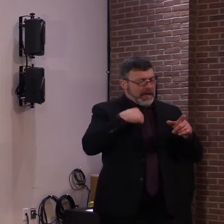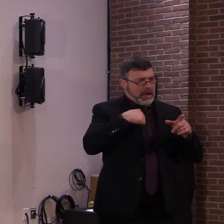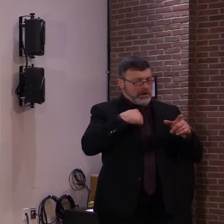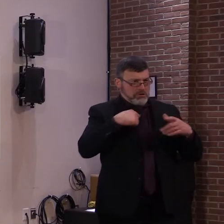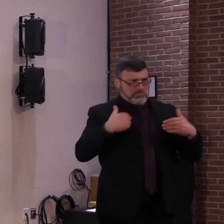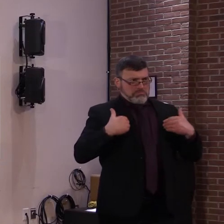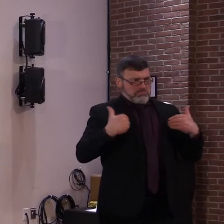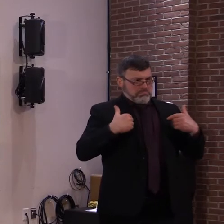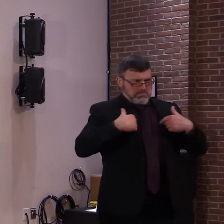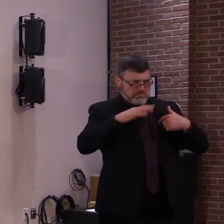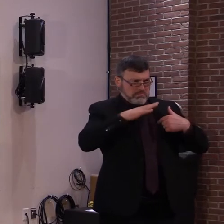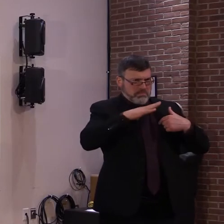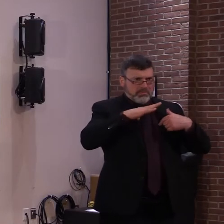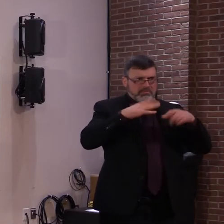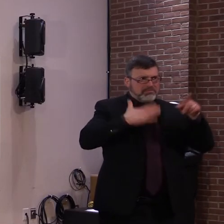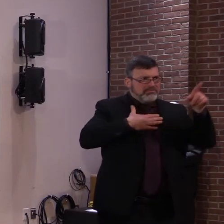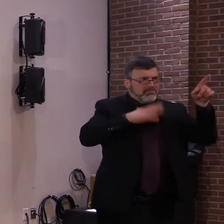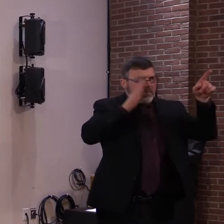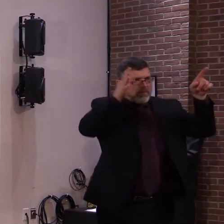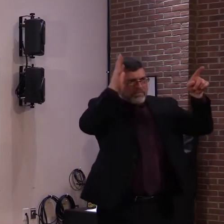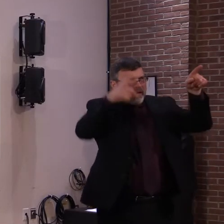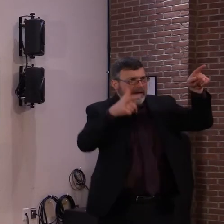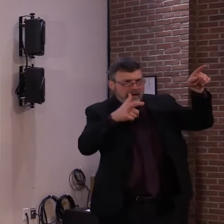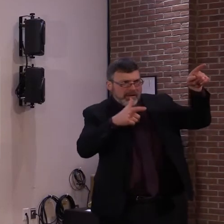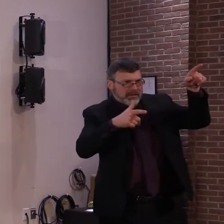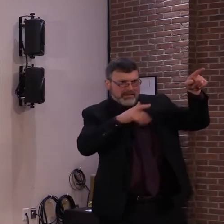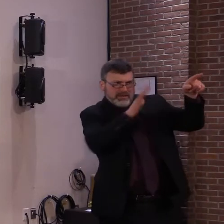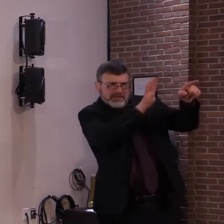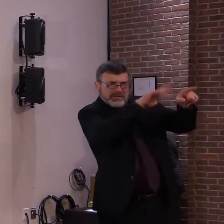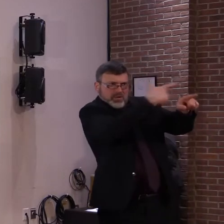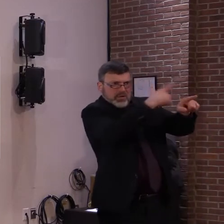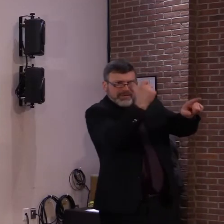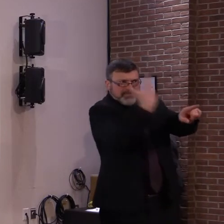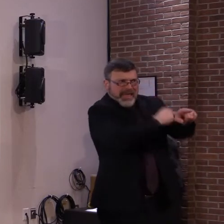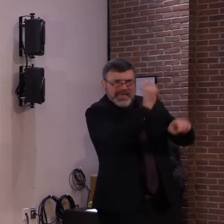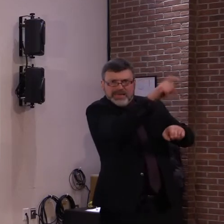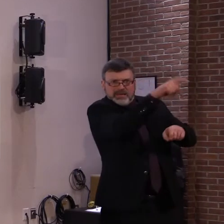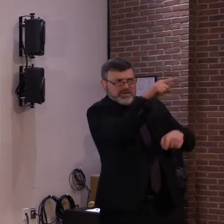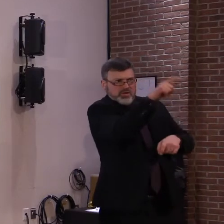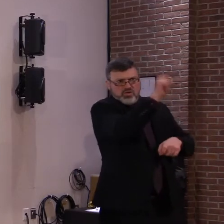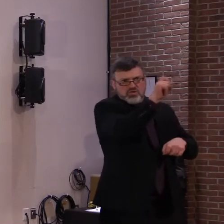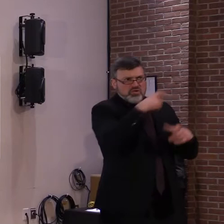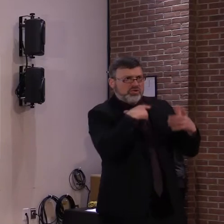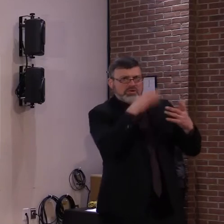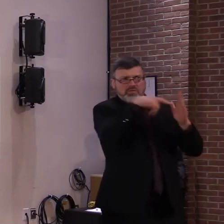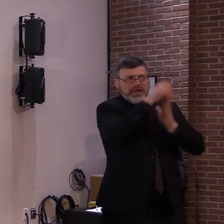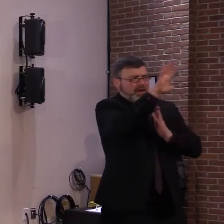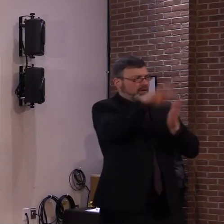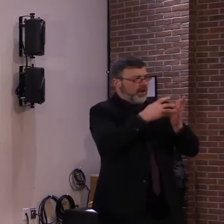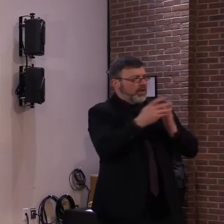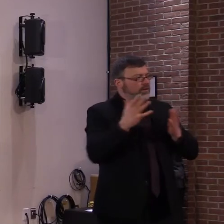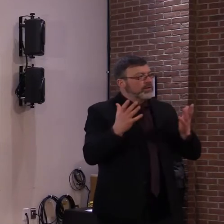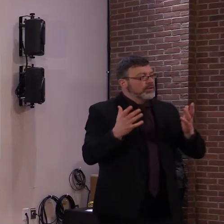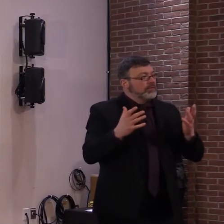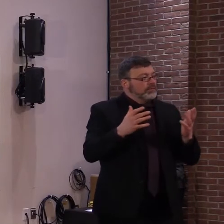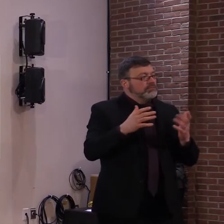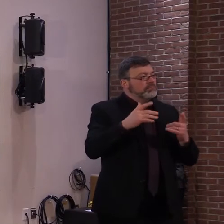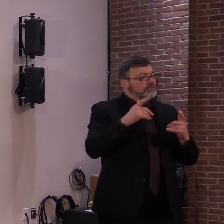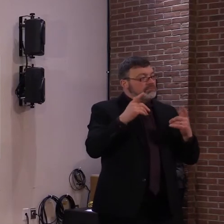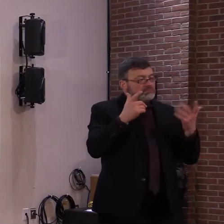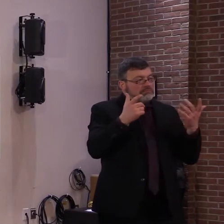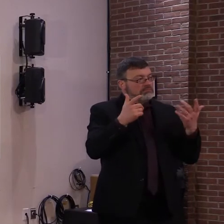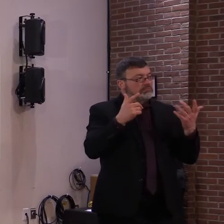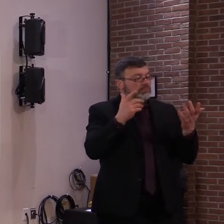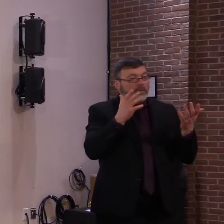they could get very sick from COVID, a person who's around other people because of the nature of their work or someone at